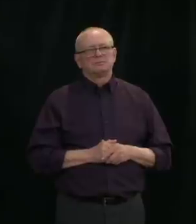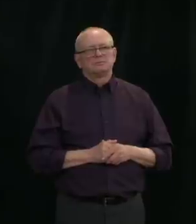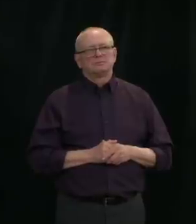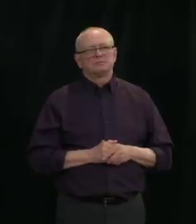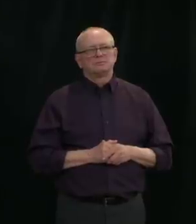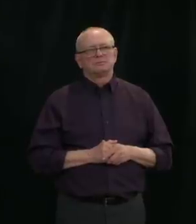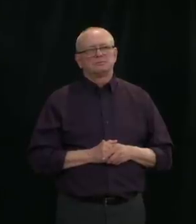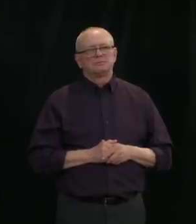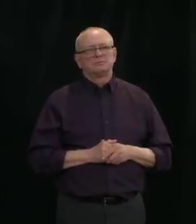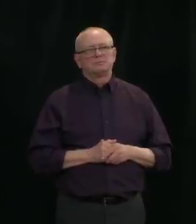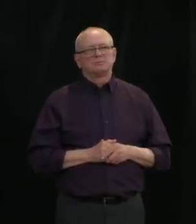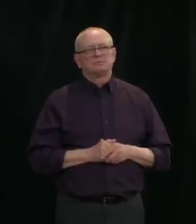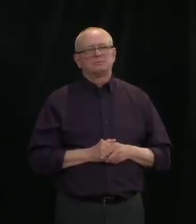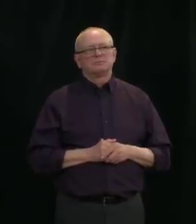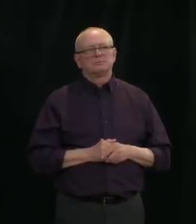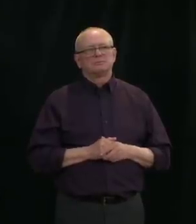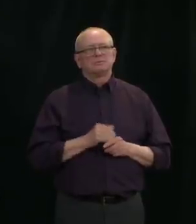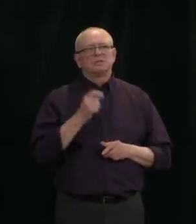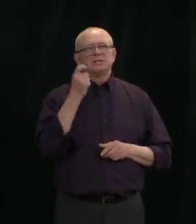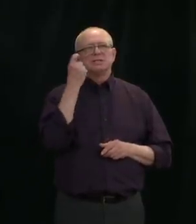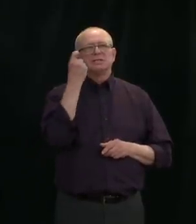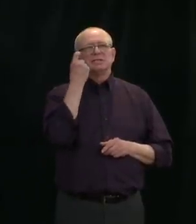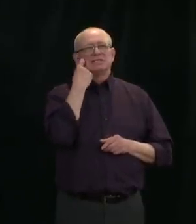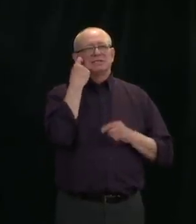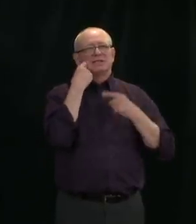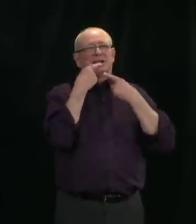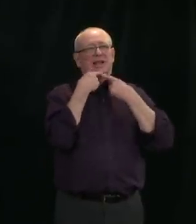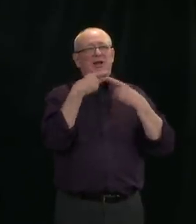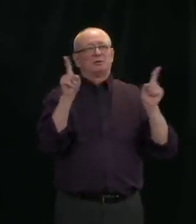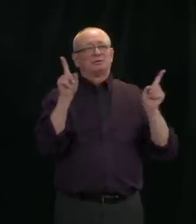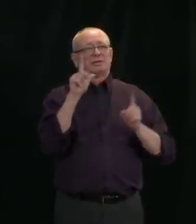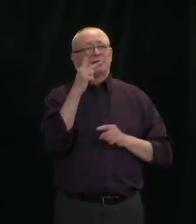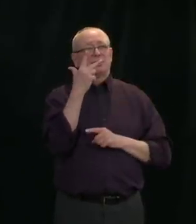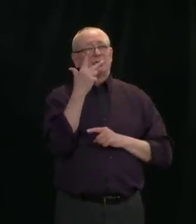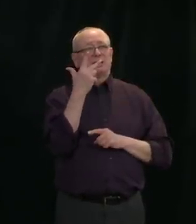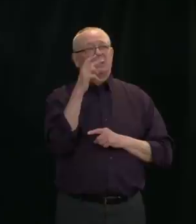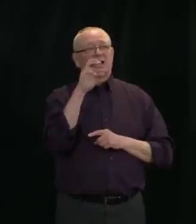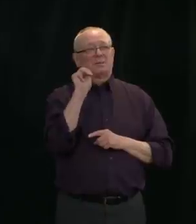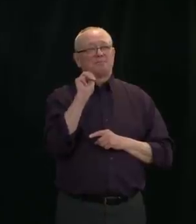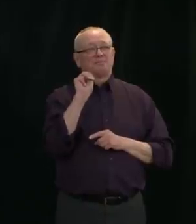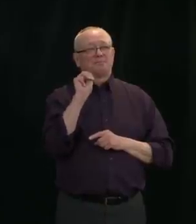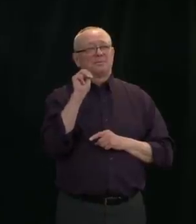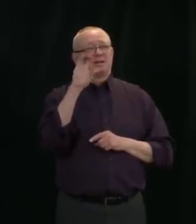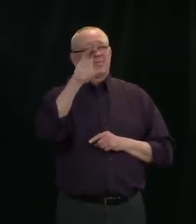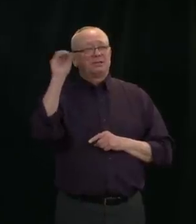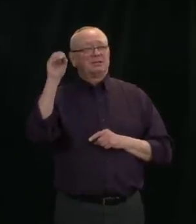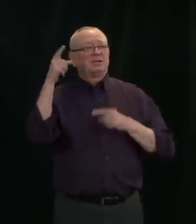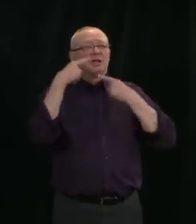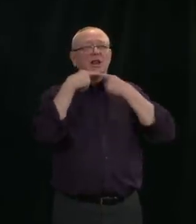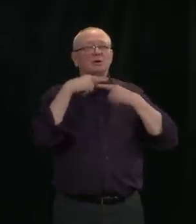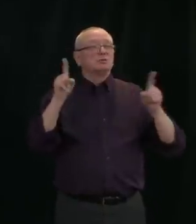statement saying that the U.S. Government has asked them to stop sending